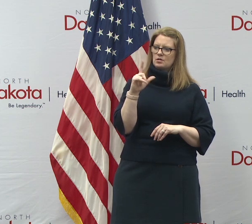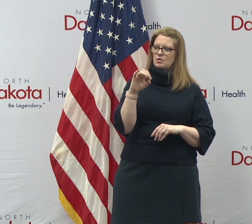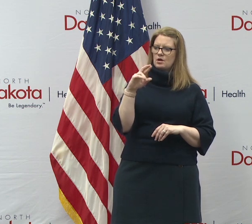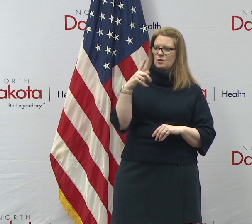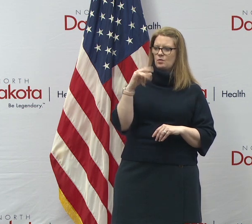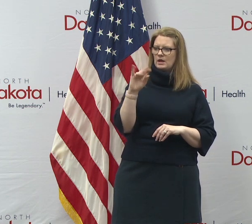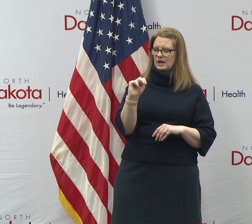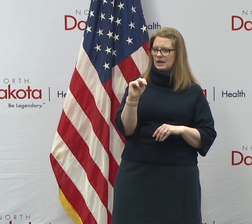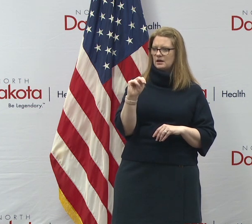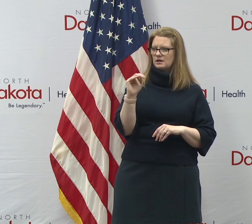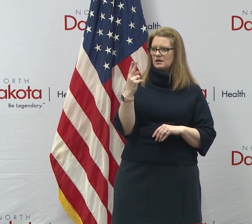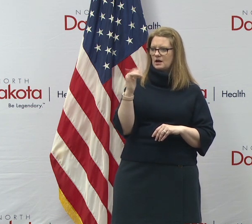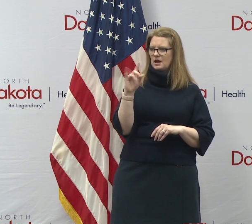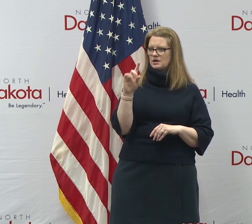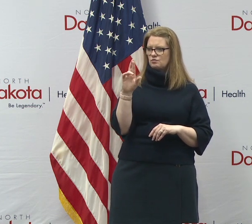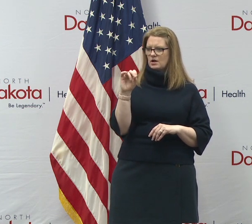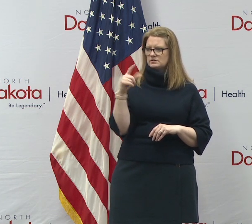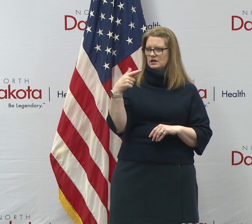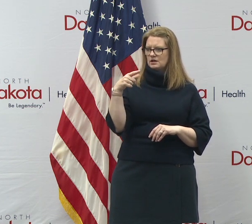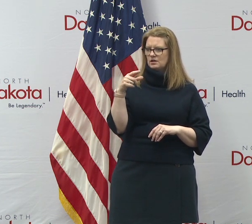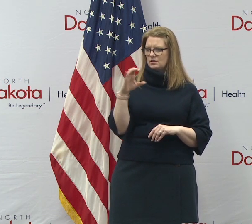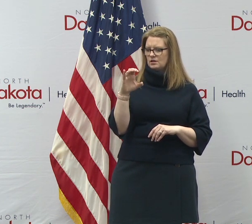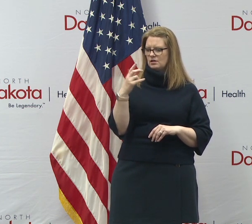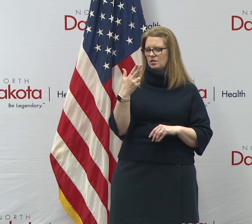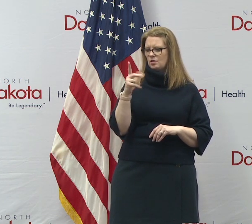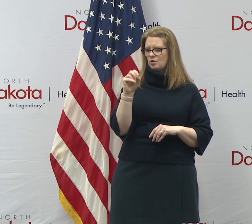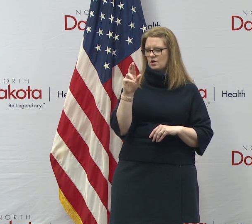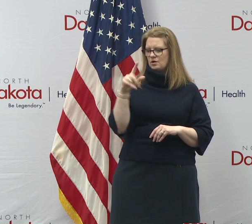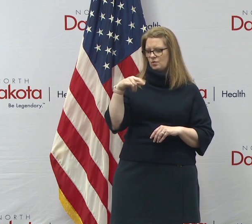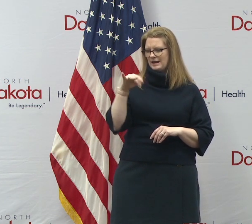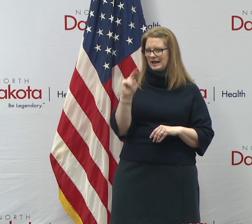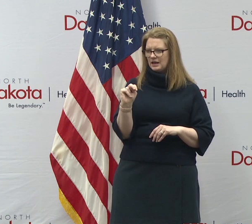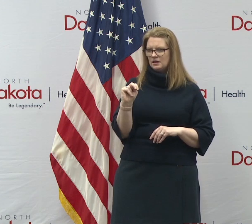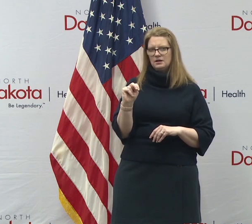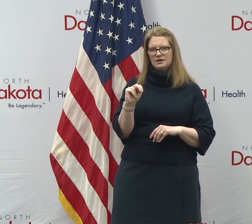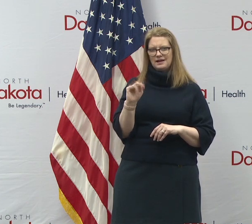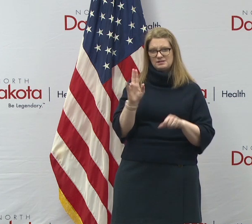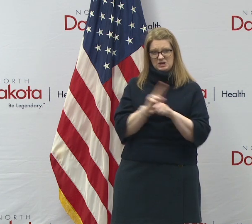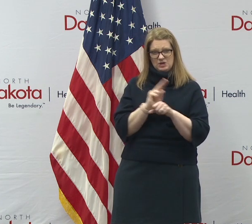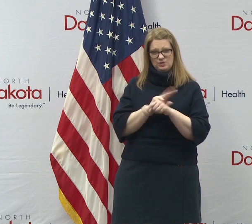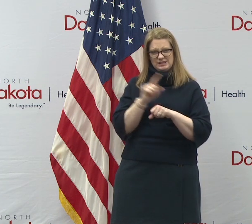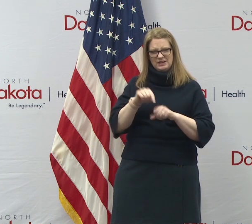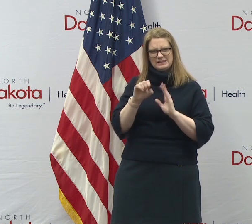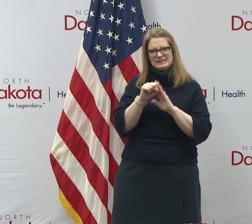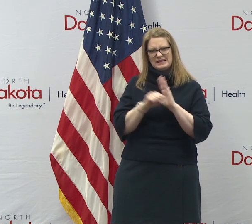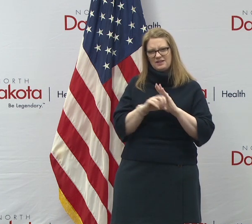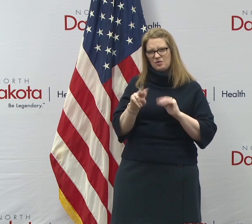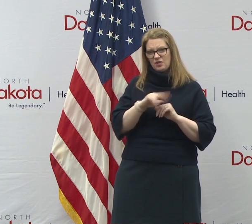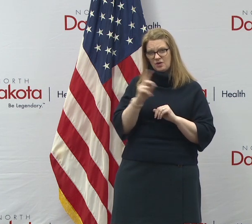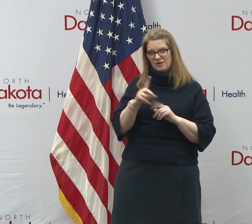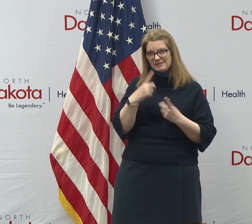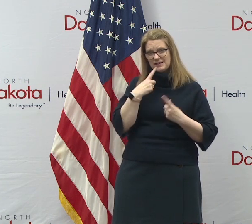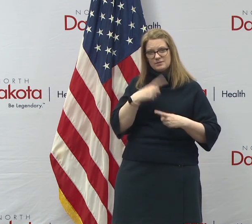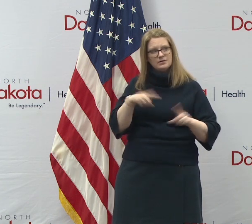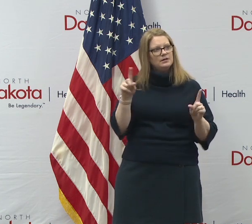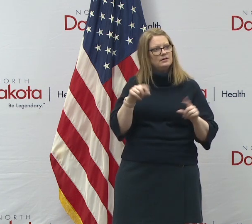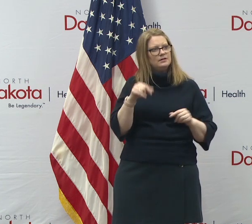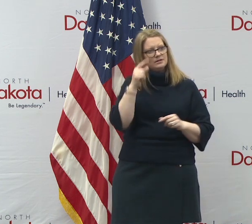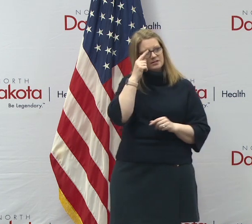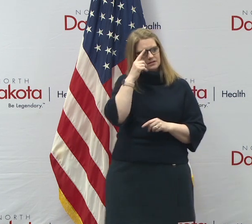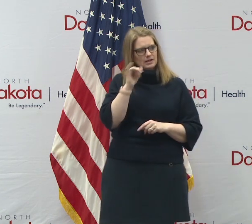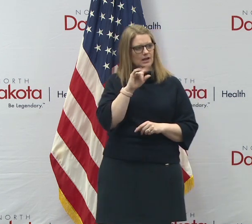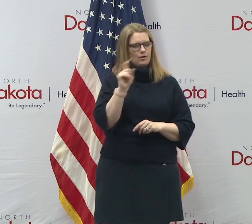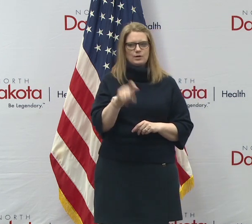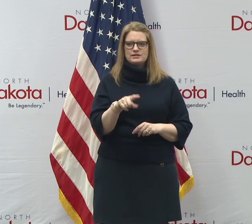with COVID-19 patients? And if so, is there any data on whether it's working? Uh, just want to get a question for